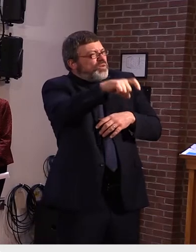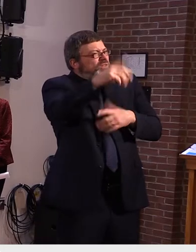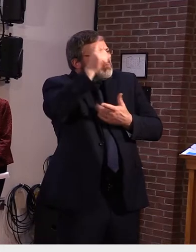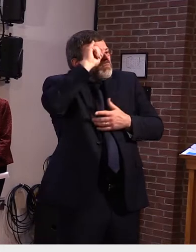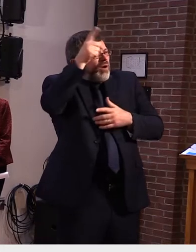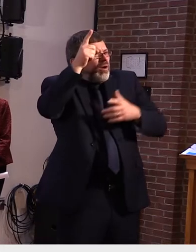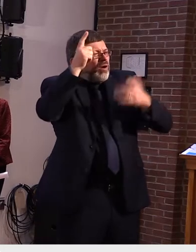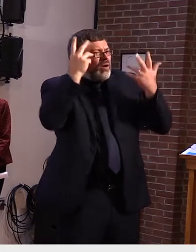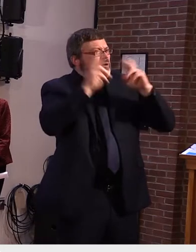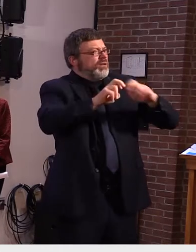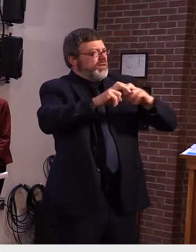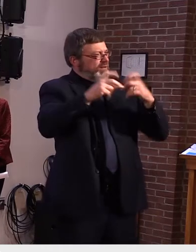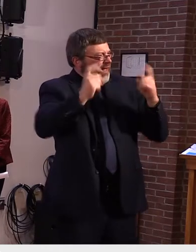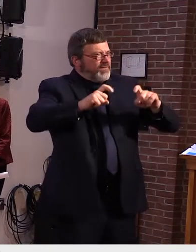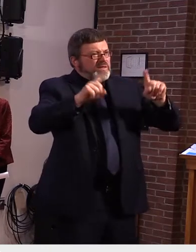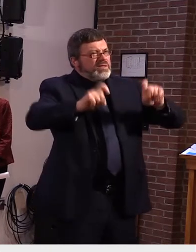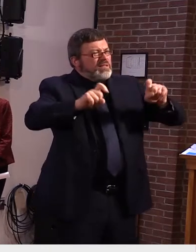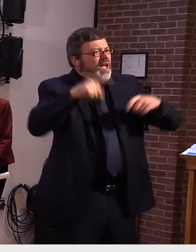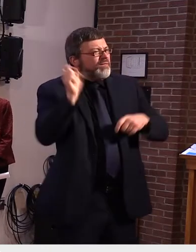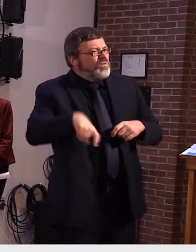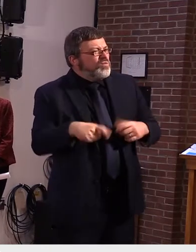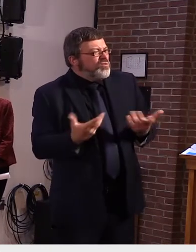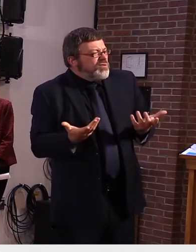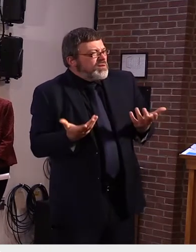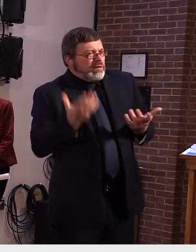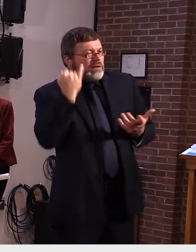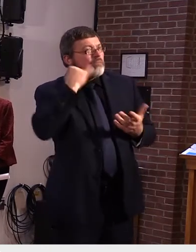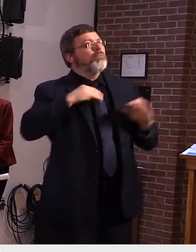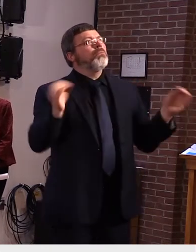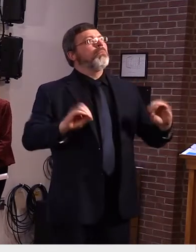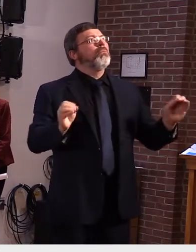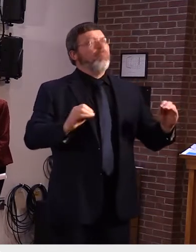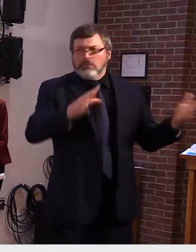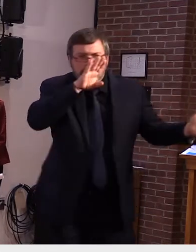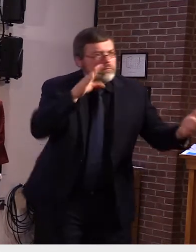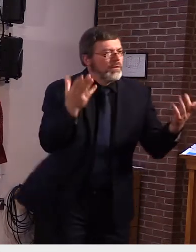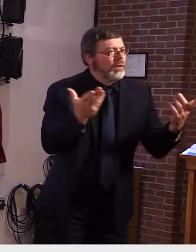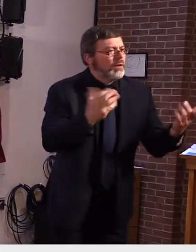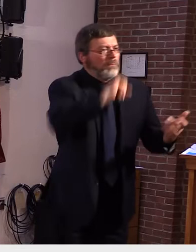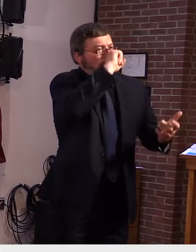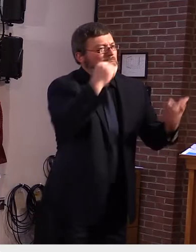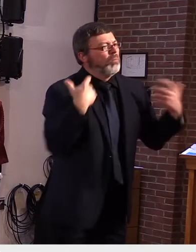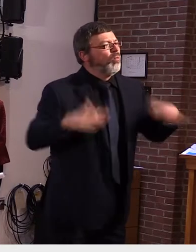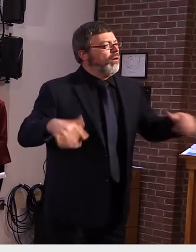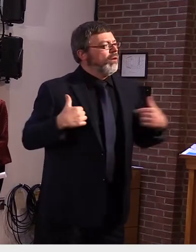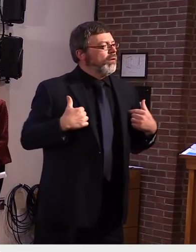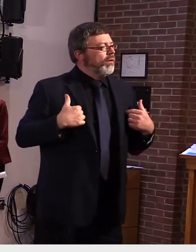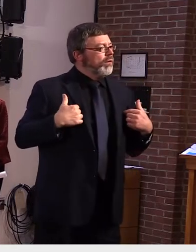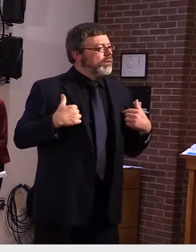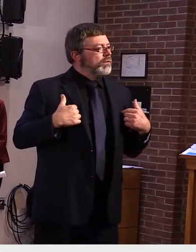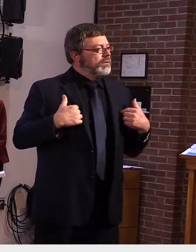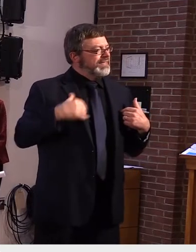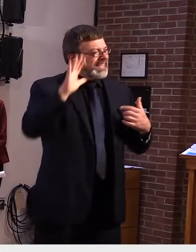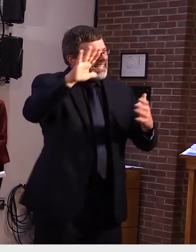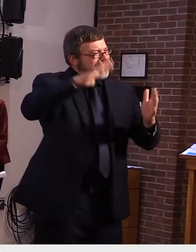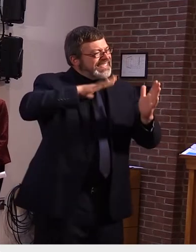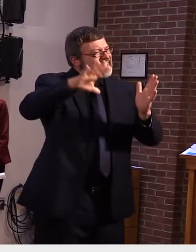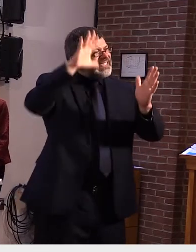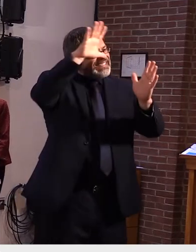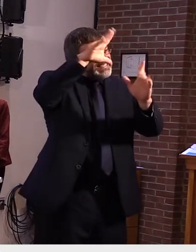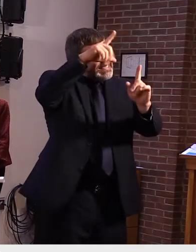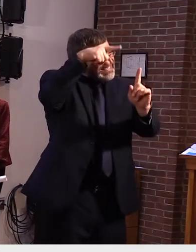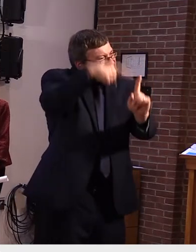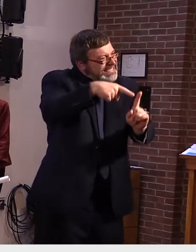but i i think the aspect is called unique opportunities it's it's not a um